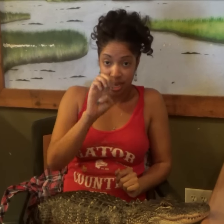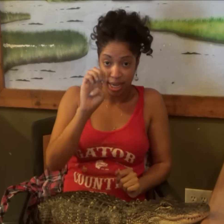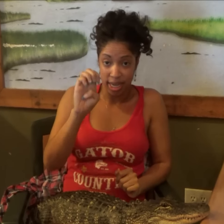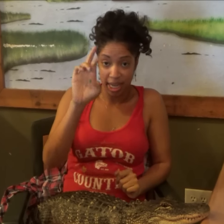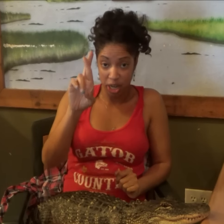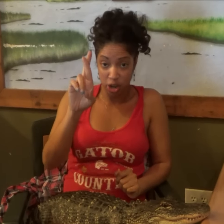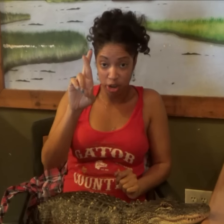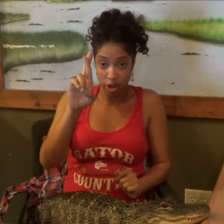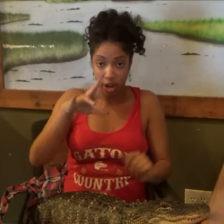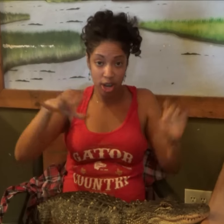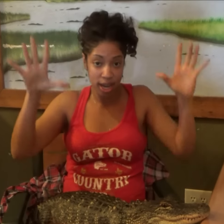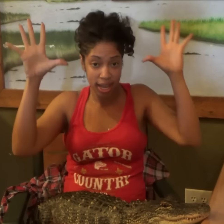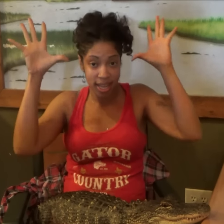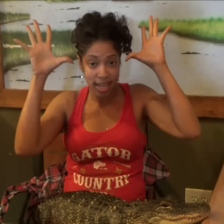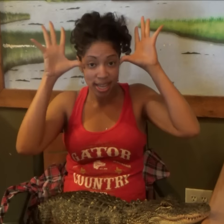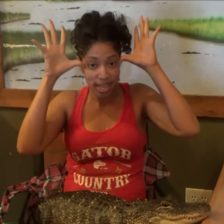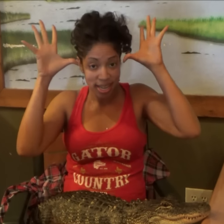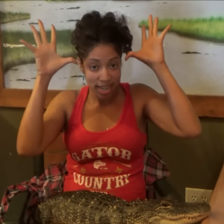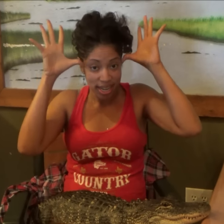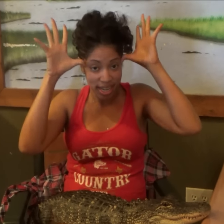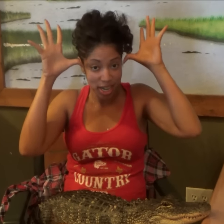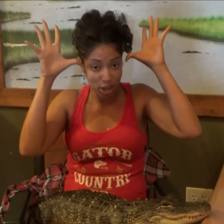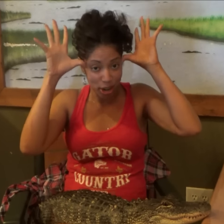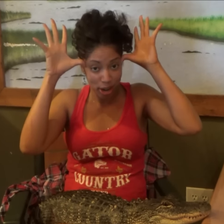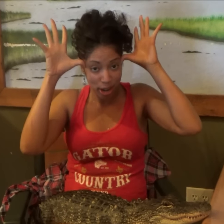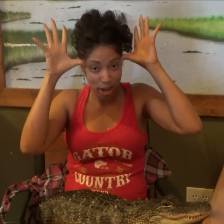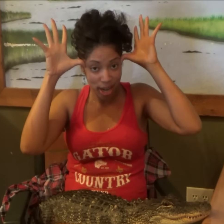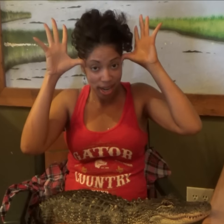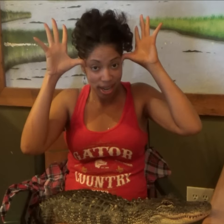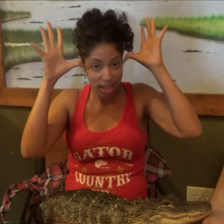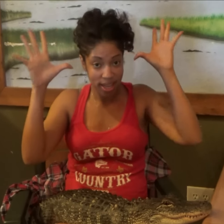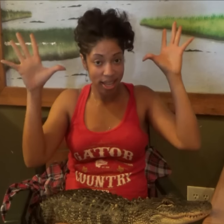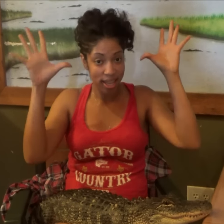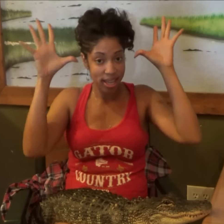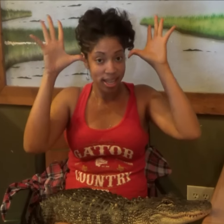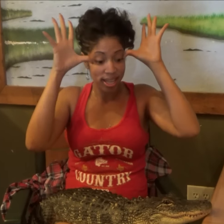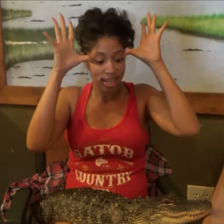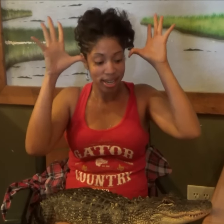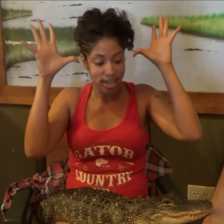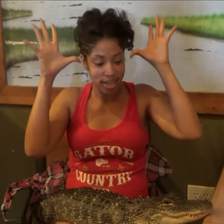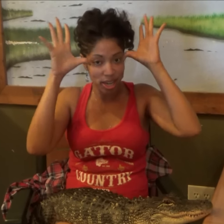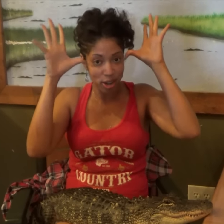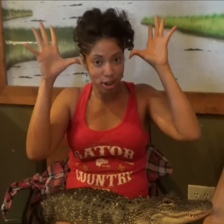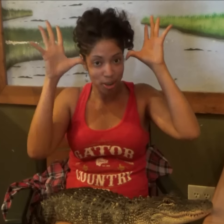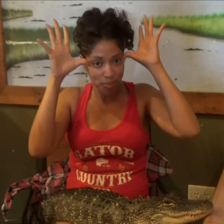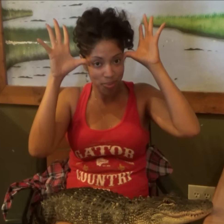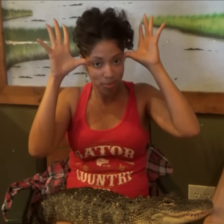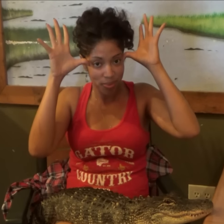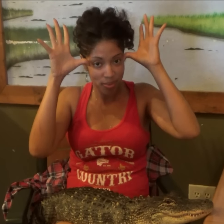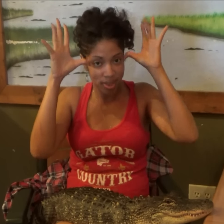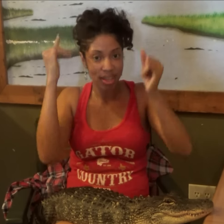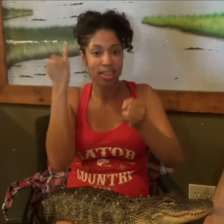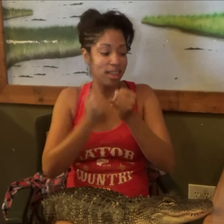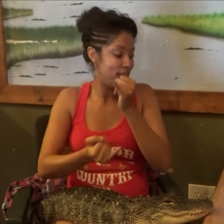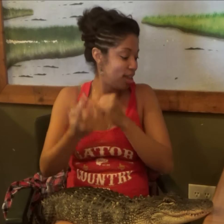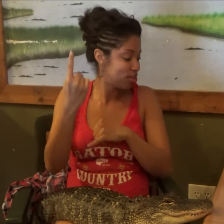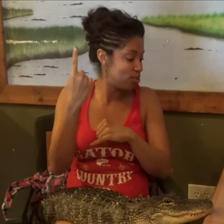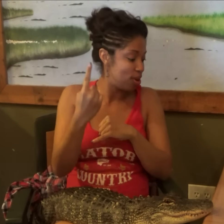Deer, deer, deer. The last one